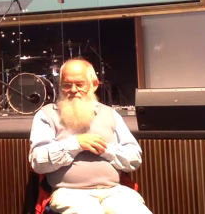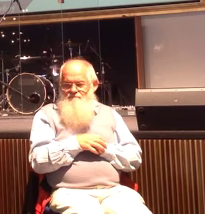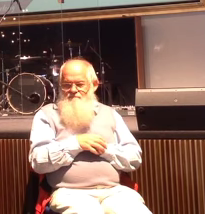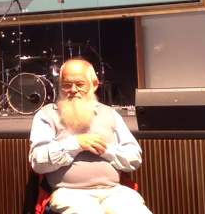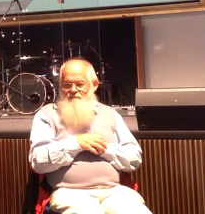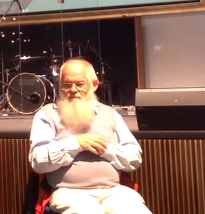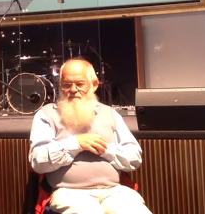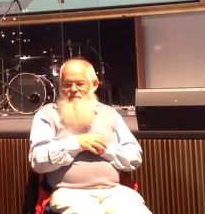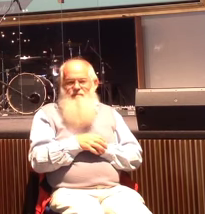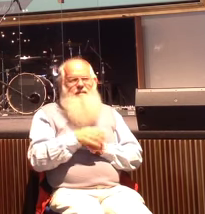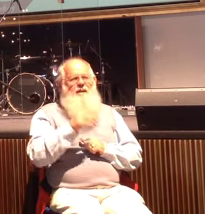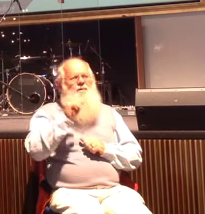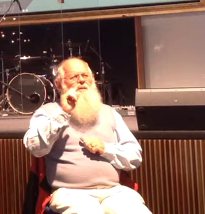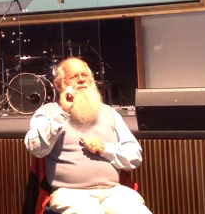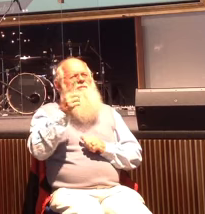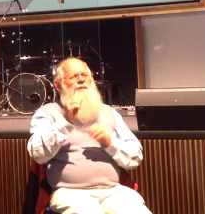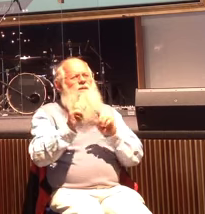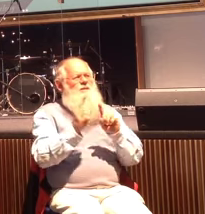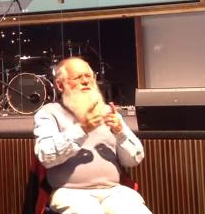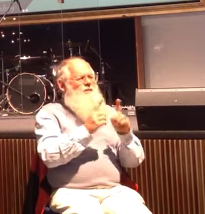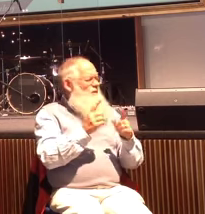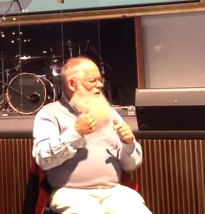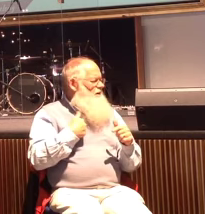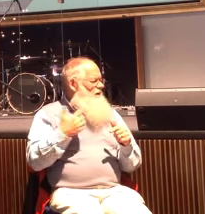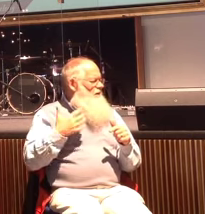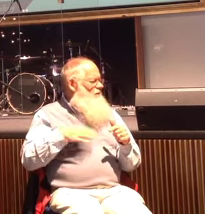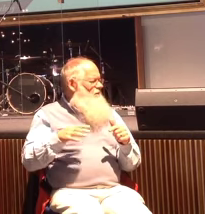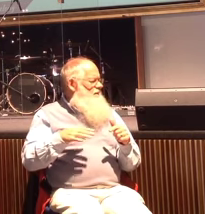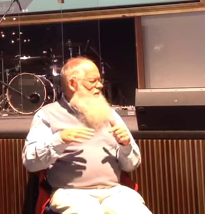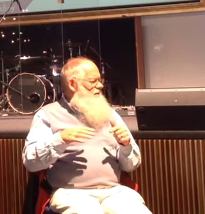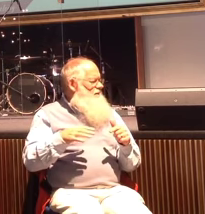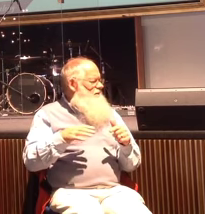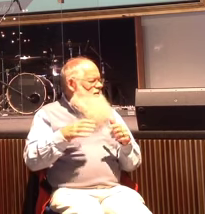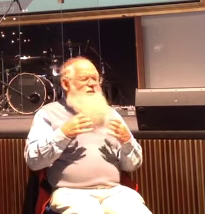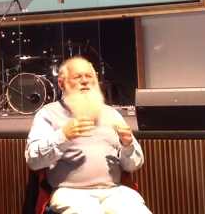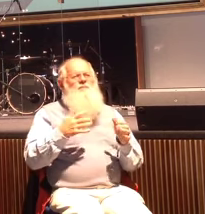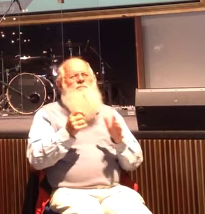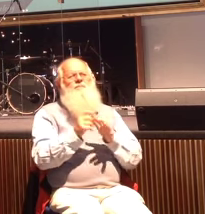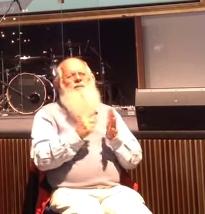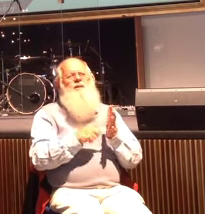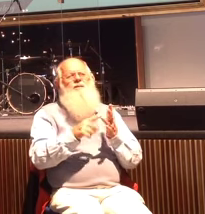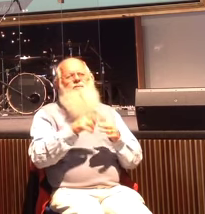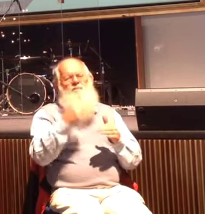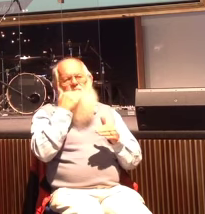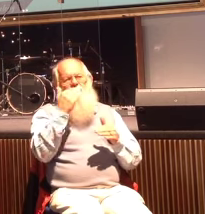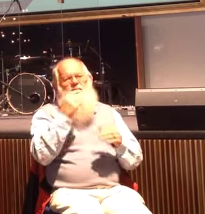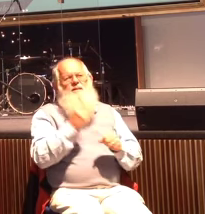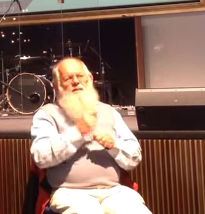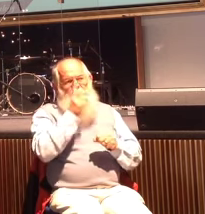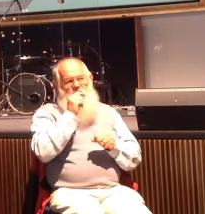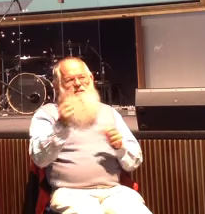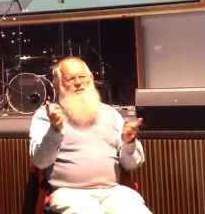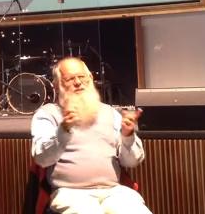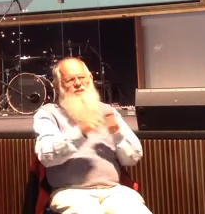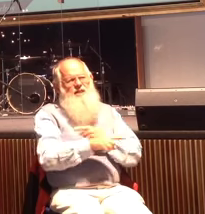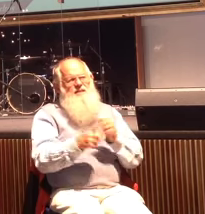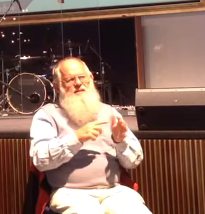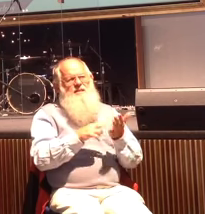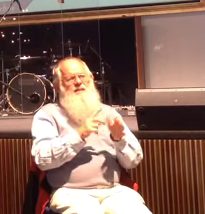You know, the first thing that I want to, this isn't part of my sermon, but God can change any situation. I just,